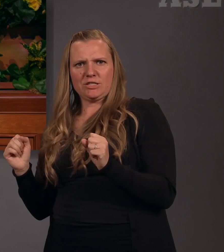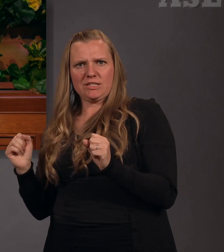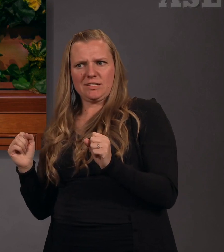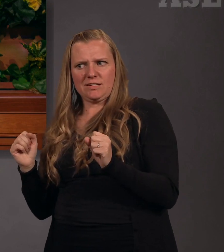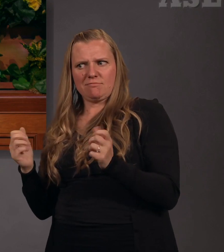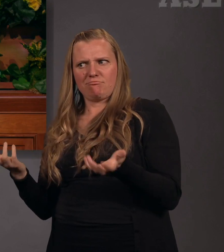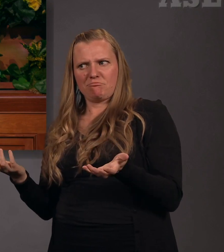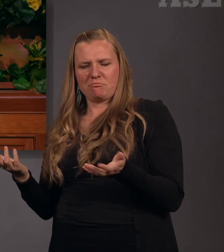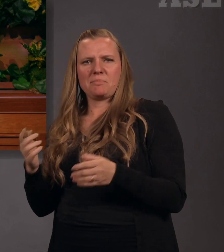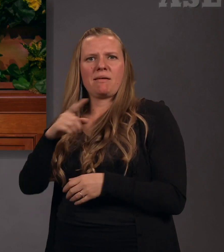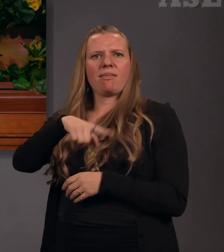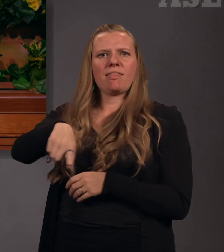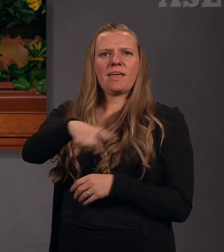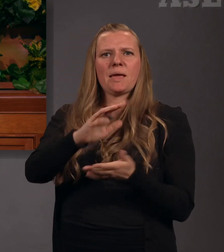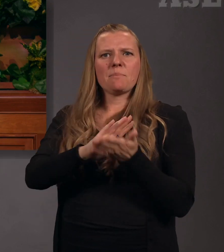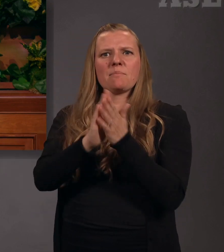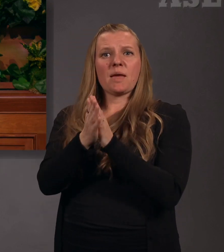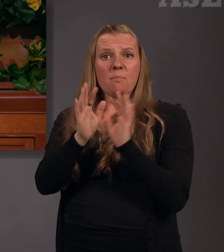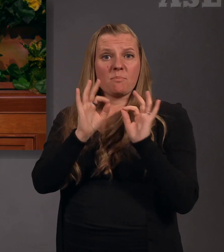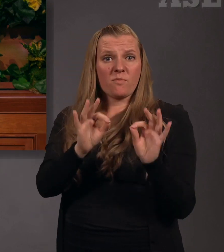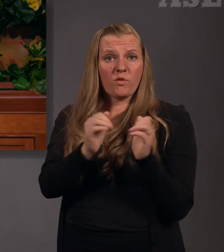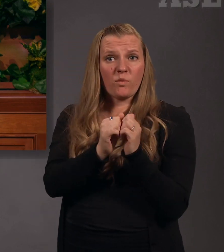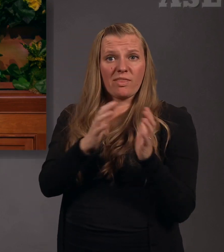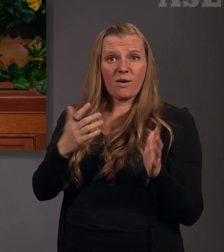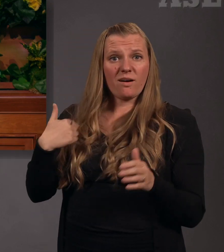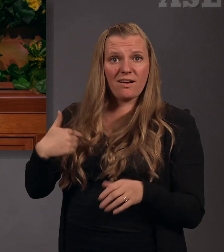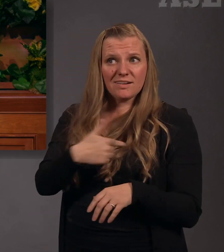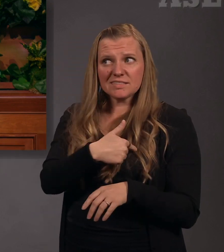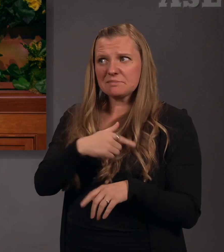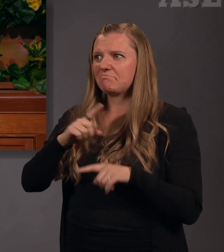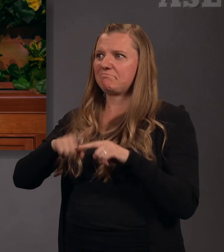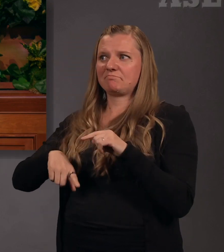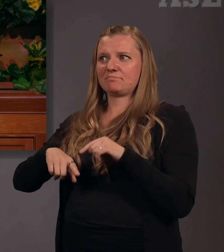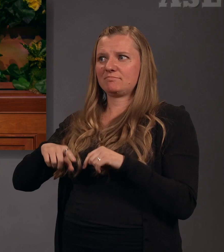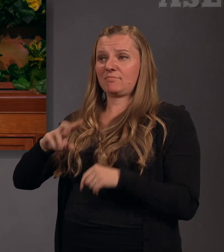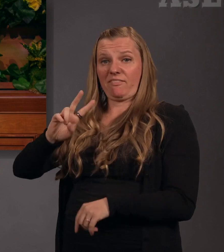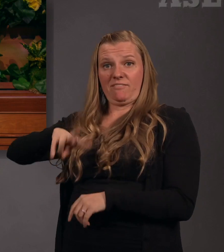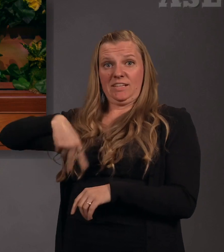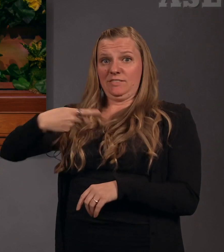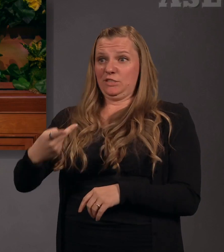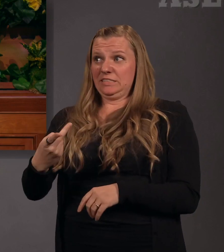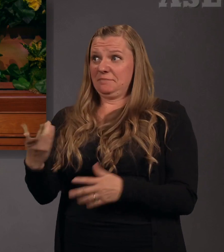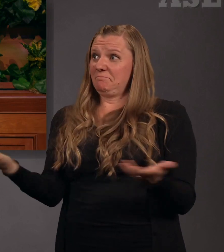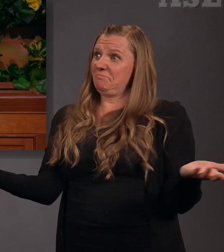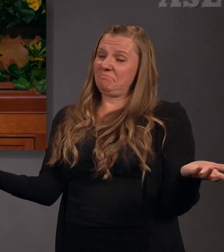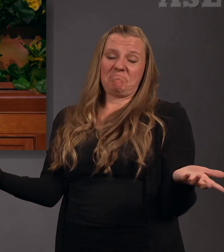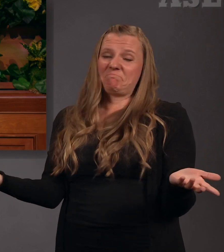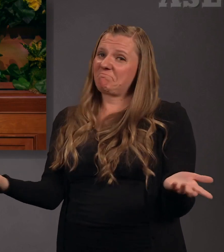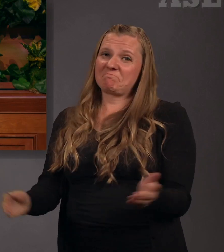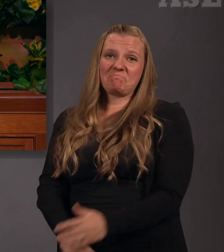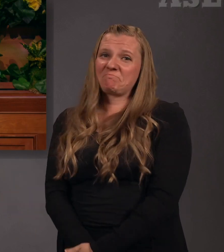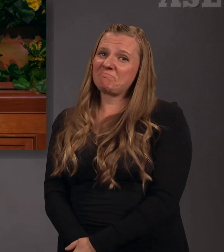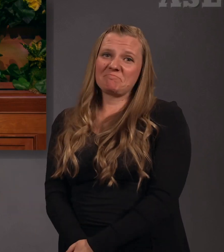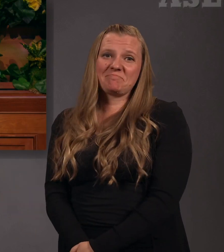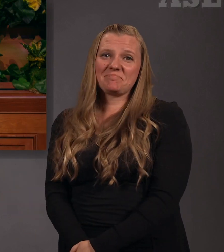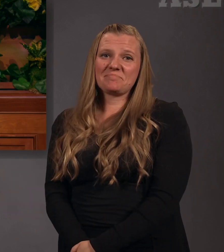salvation. They without us cannot be made perfect, neither can we without our dead be made perfect.